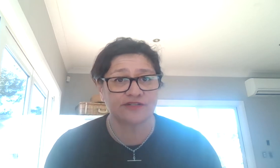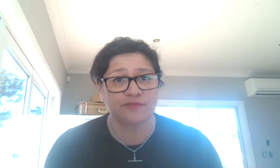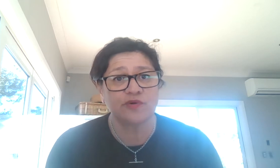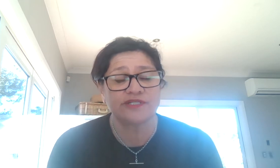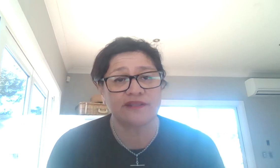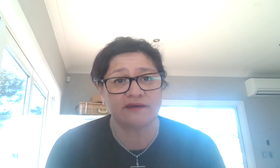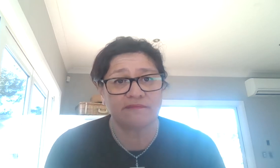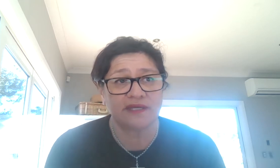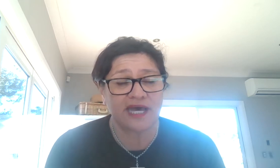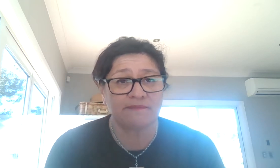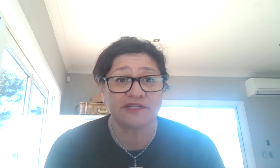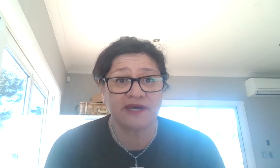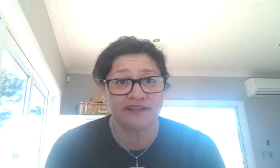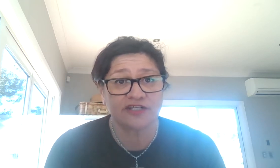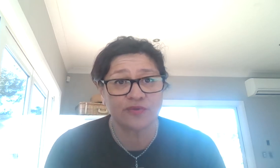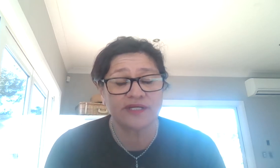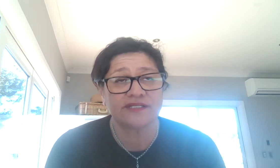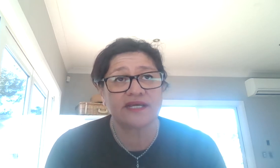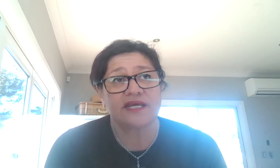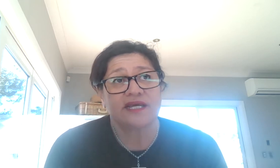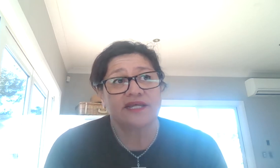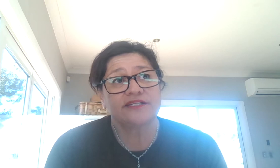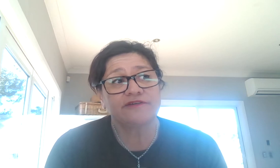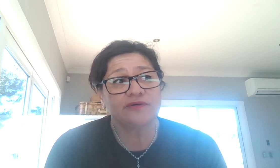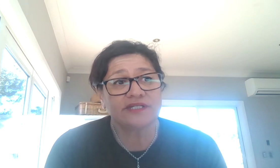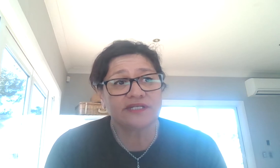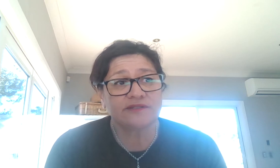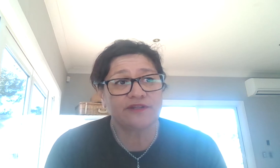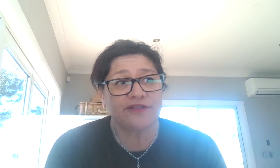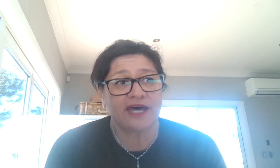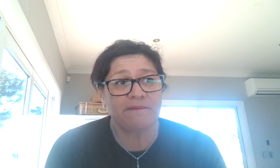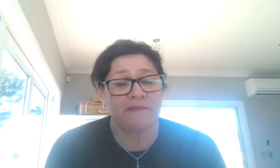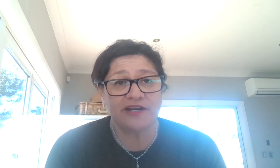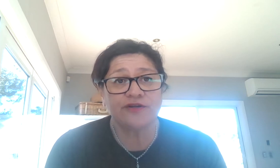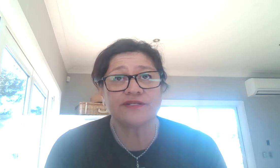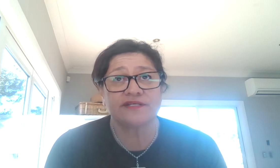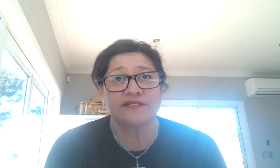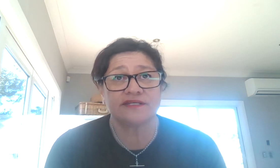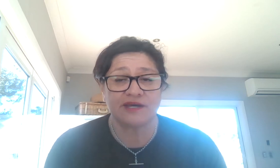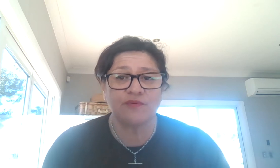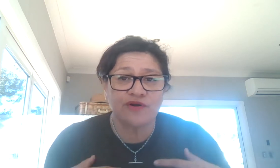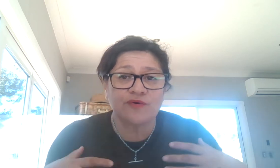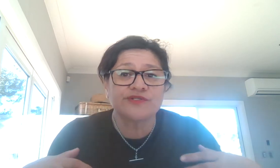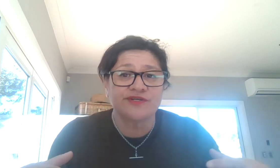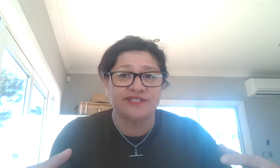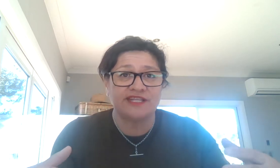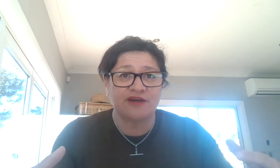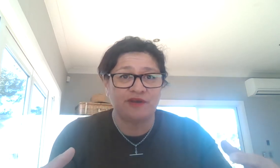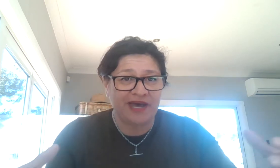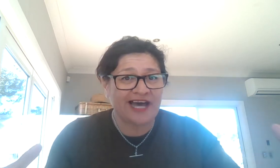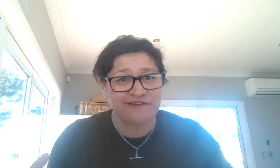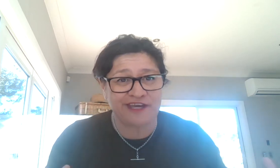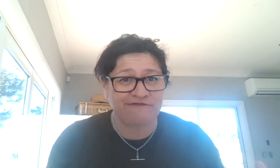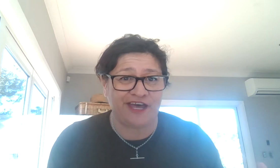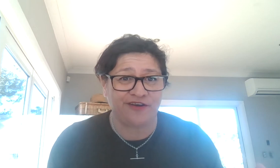access to supporting them to make that choice. The difficulty is with Māori nurses is that we want to also see